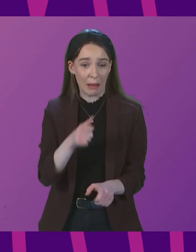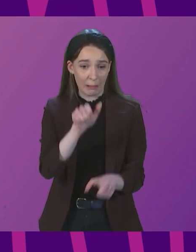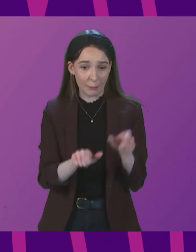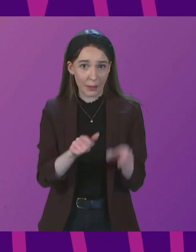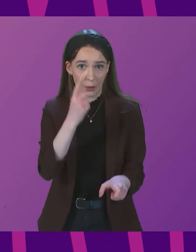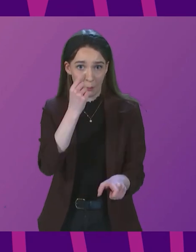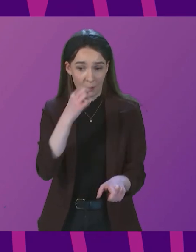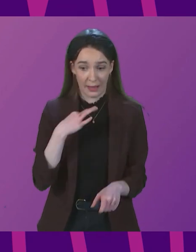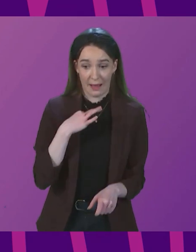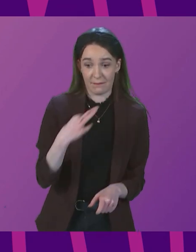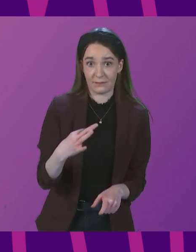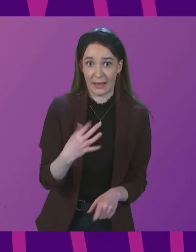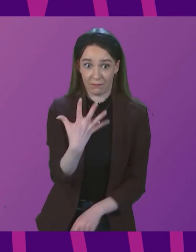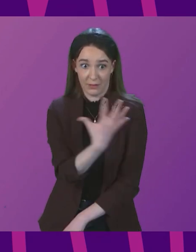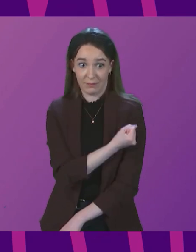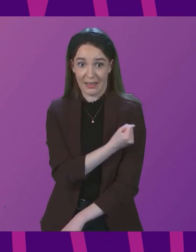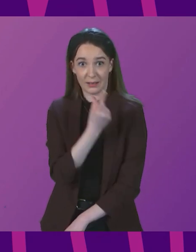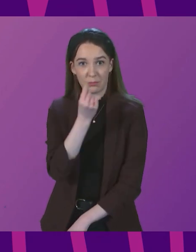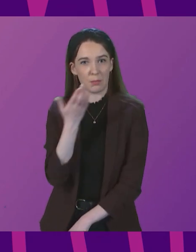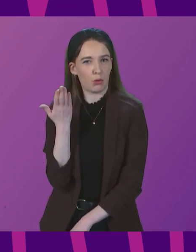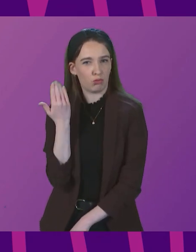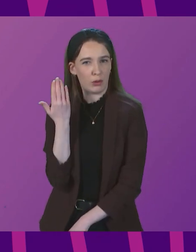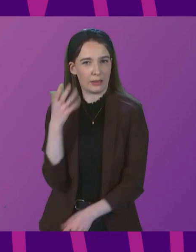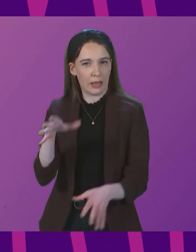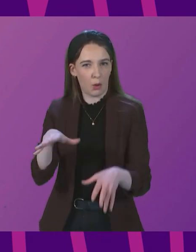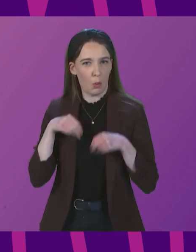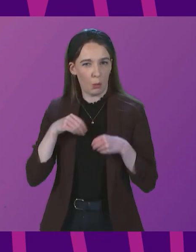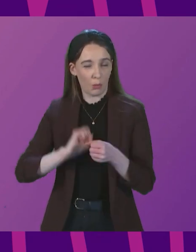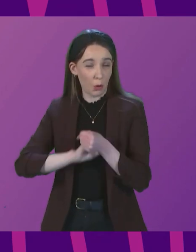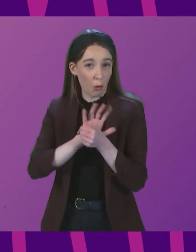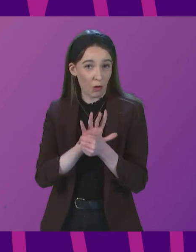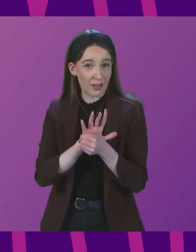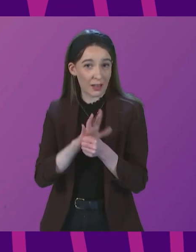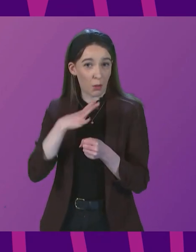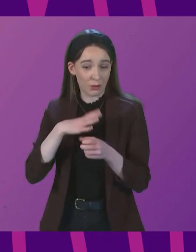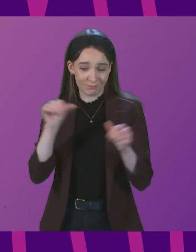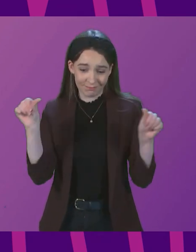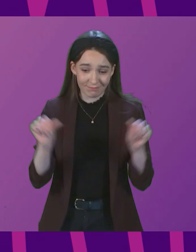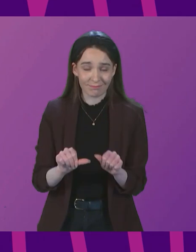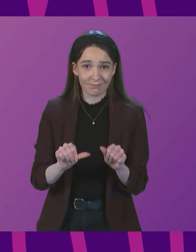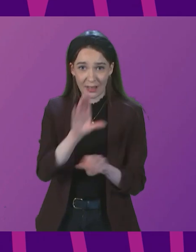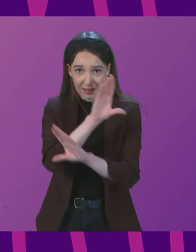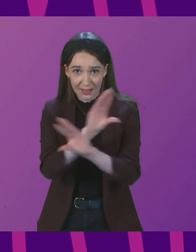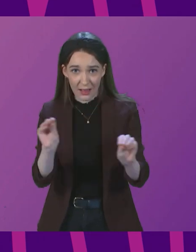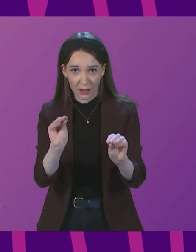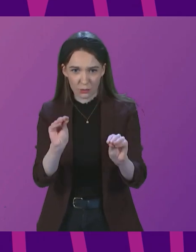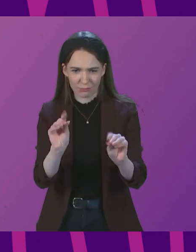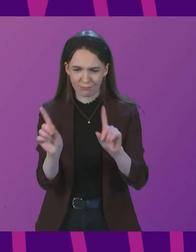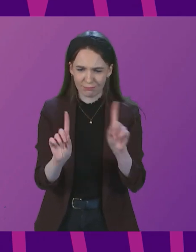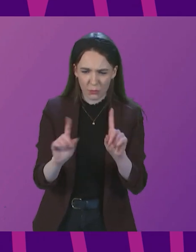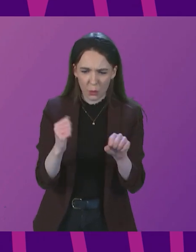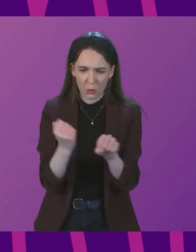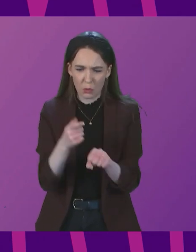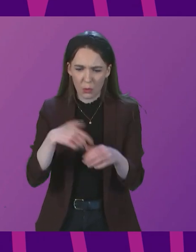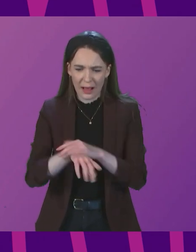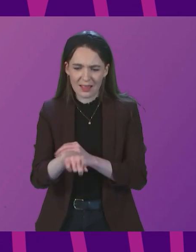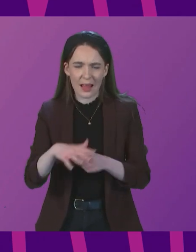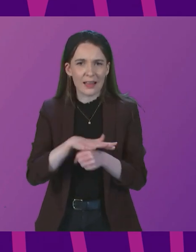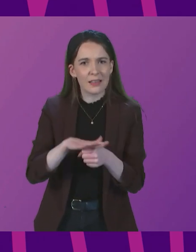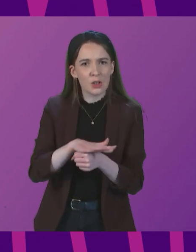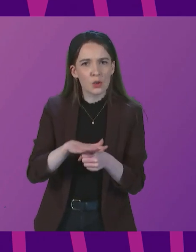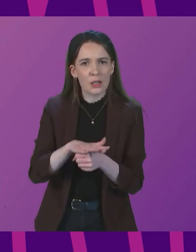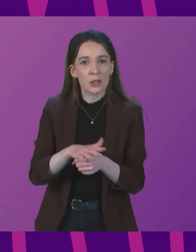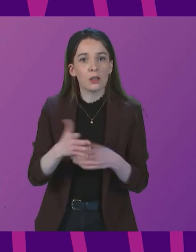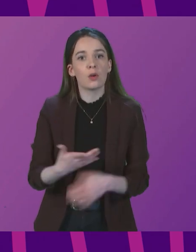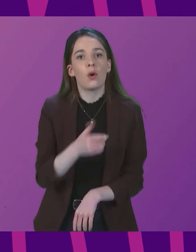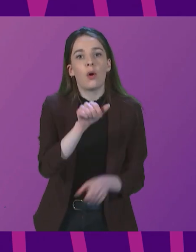vaccine will recently have had COVID, so I want to briefly summarise the guidelines for those circumstances. Those aged